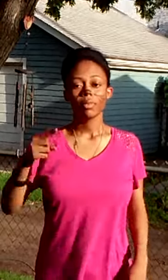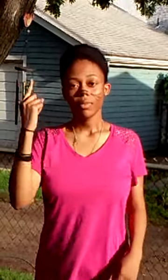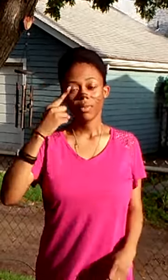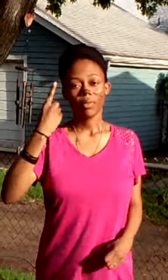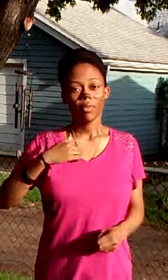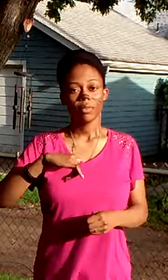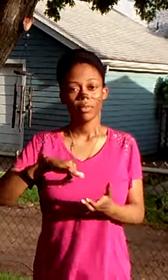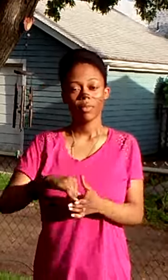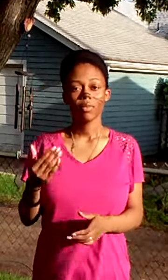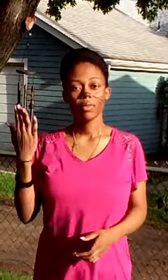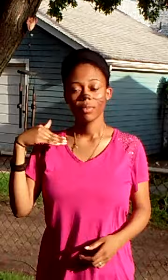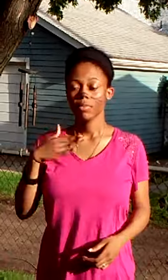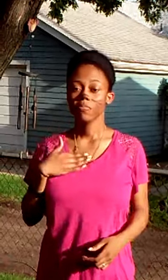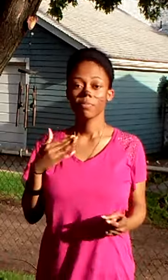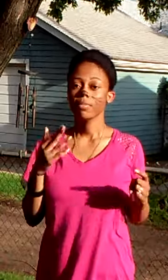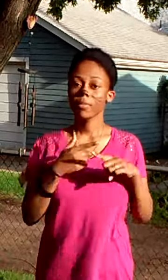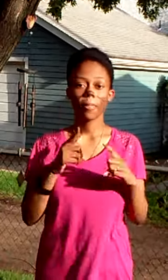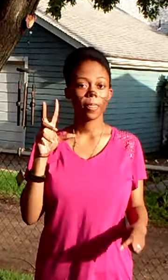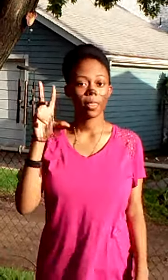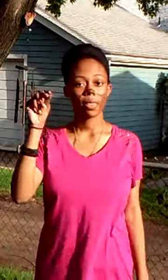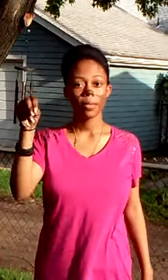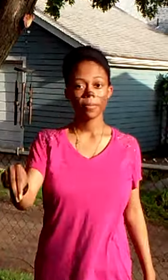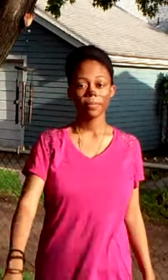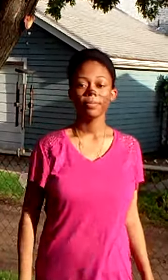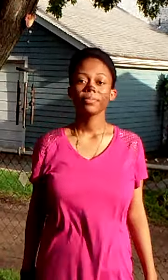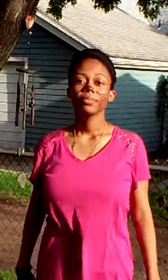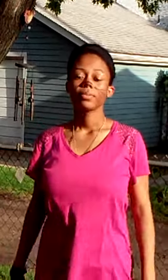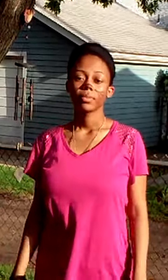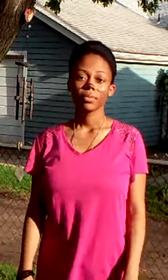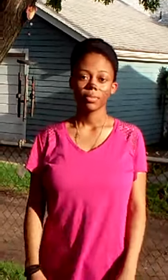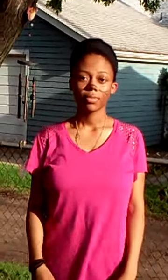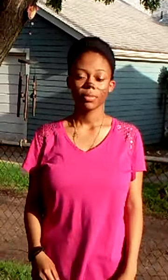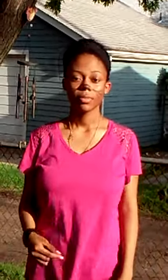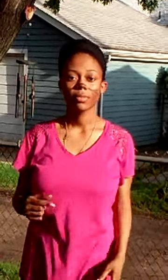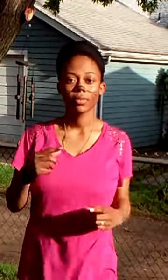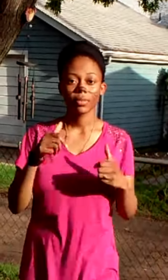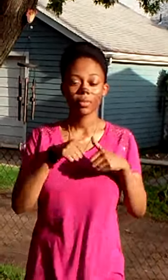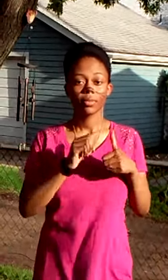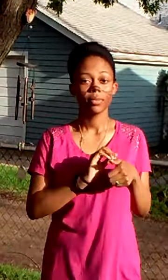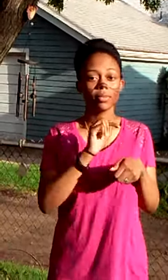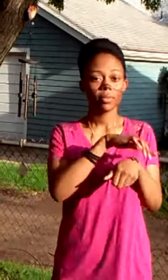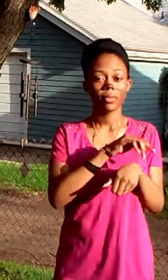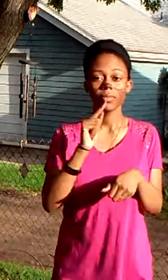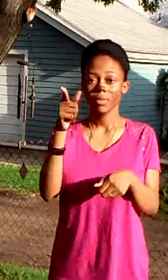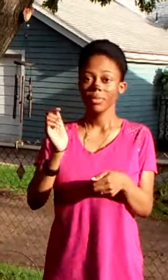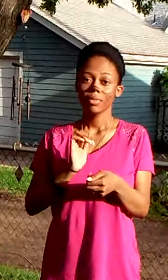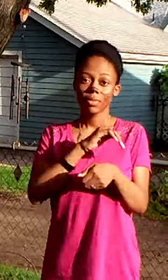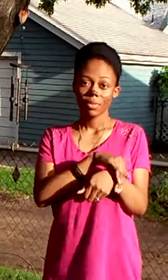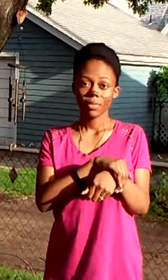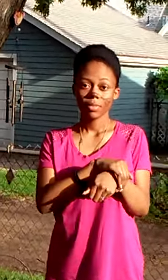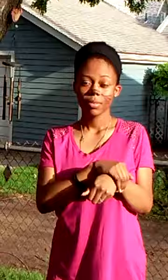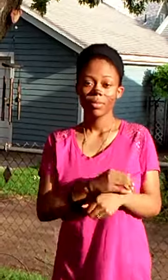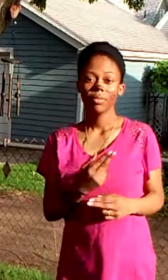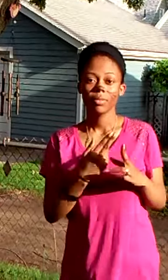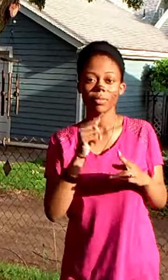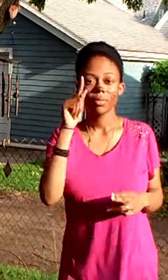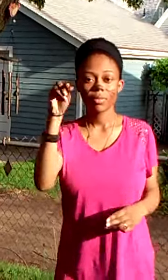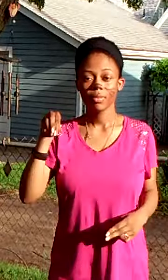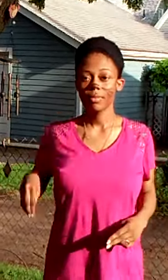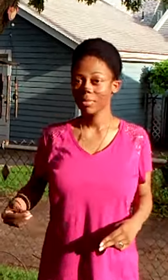can pretend it was me, but no Oh, baby I'm playing on you tonight, hunt you